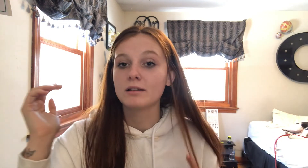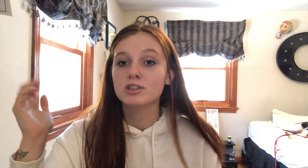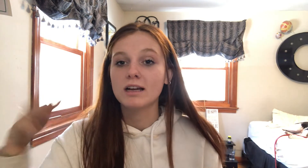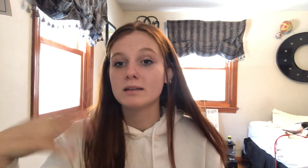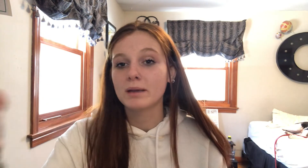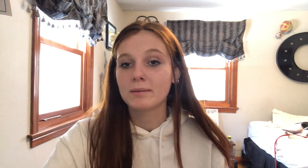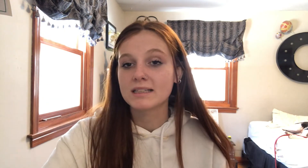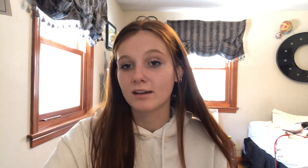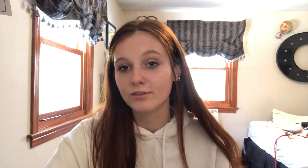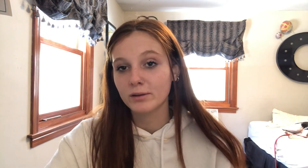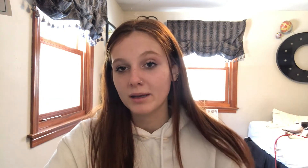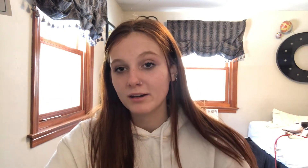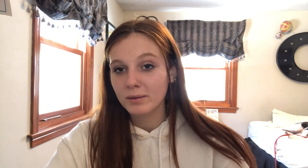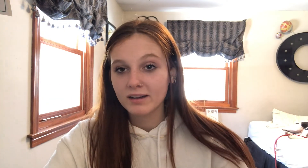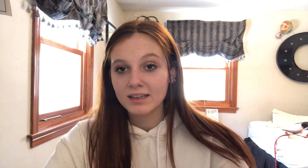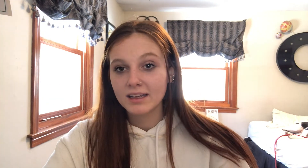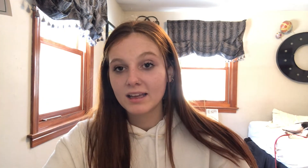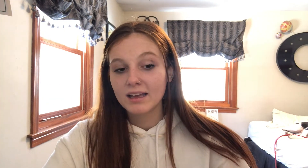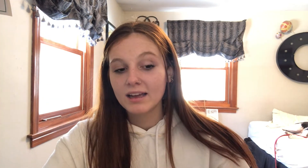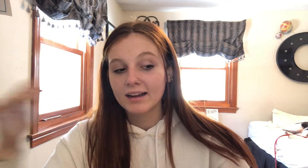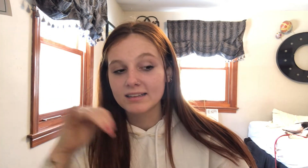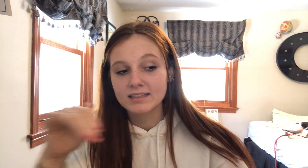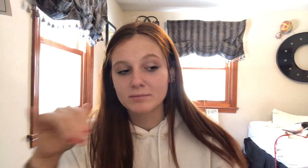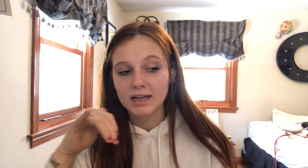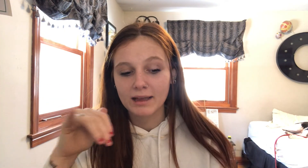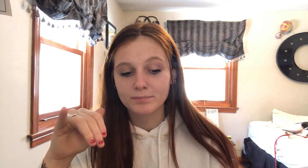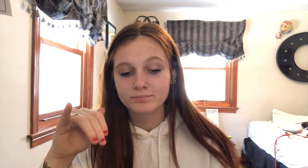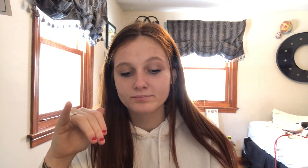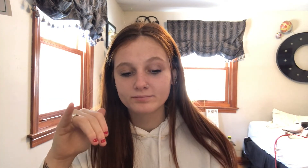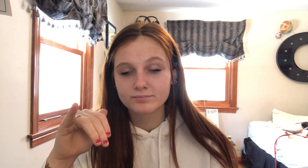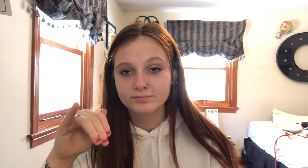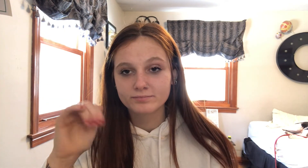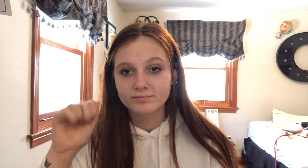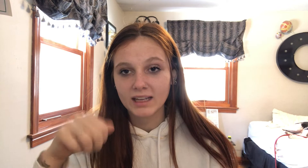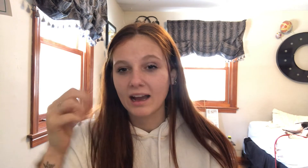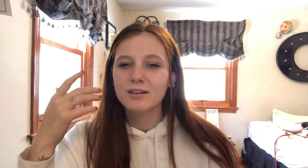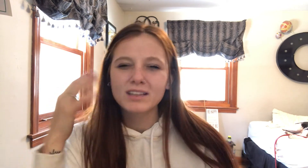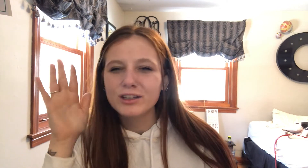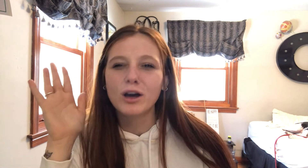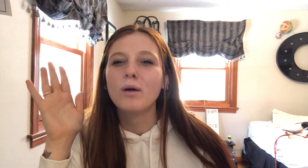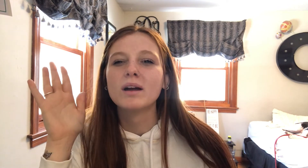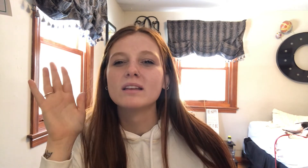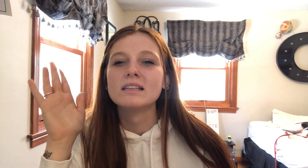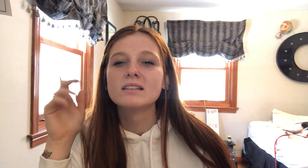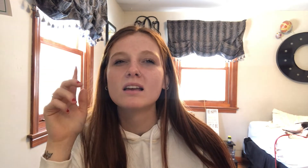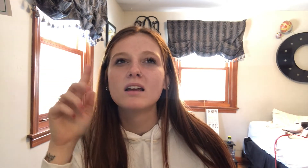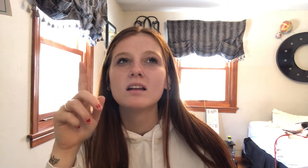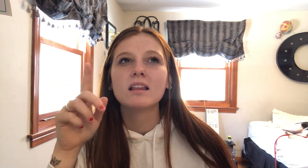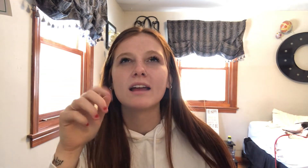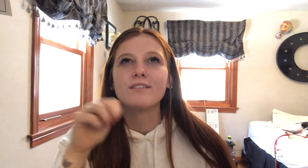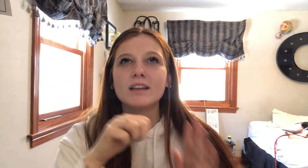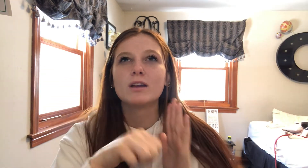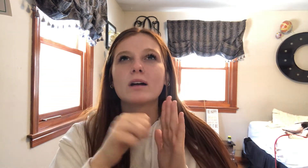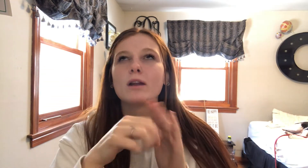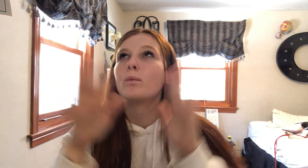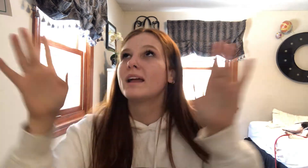trying to make myself feel better about it at the same time. Yeah. I don't really know where this like video kind of went,